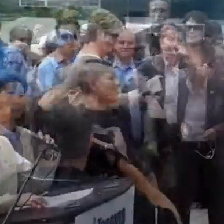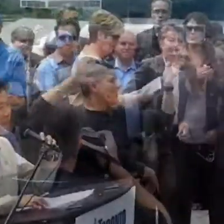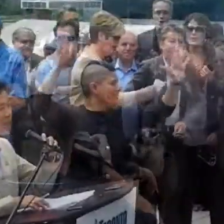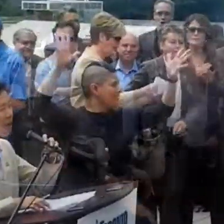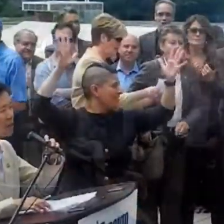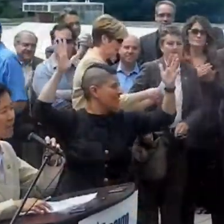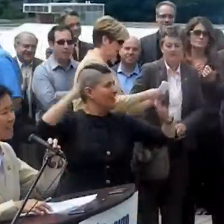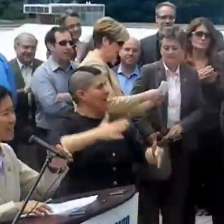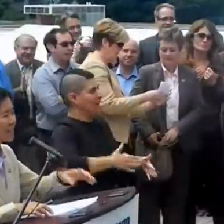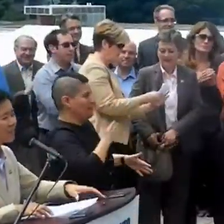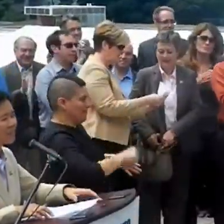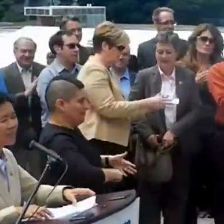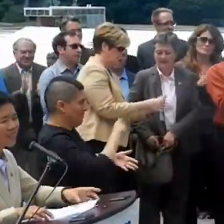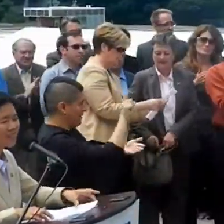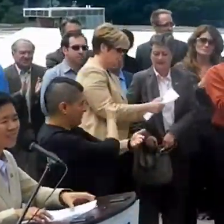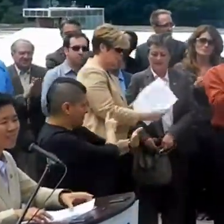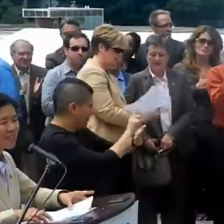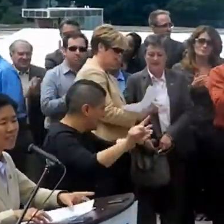Happy Pride Week.